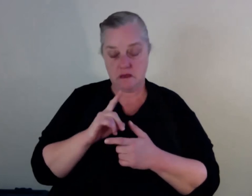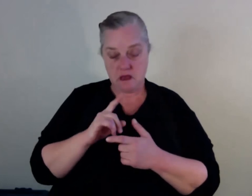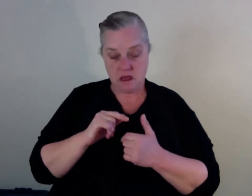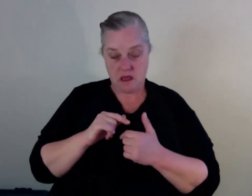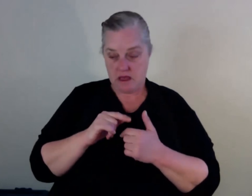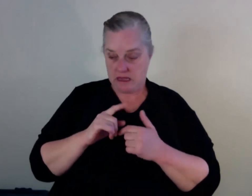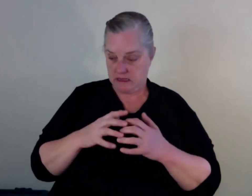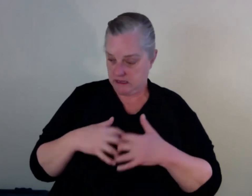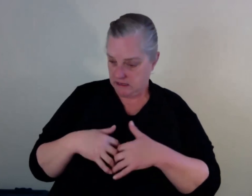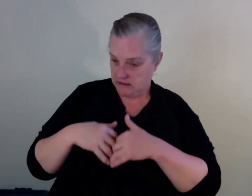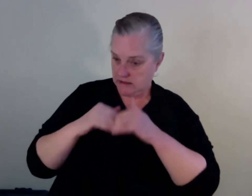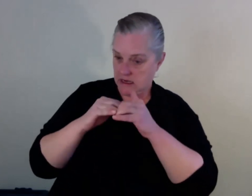mob to treatment, you know, like,